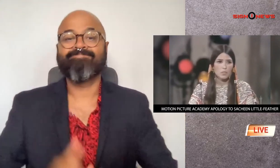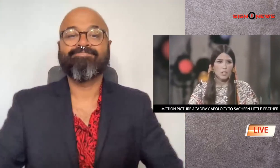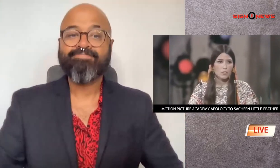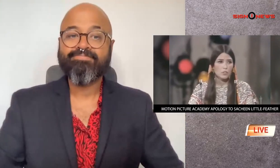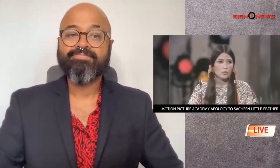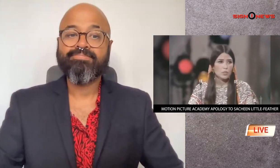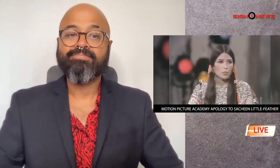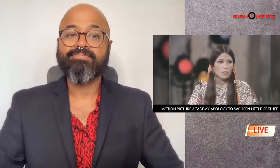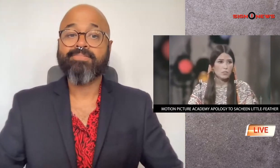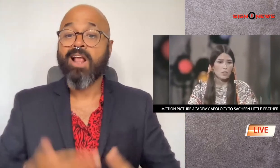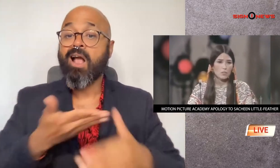off the stage